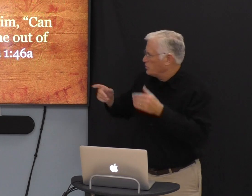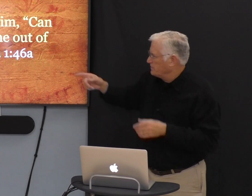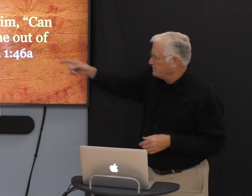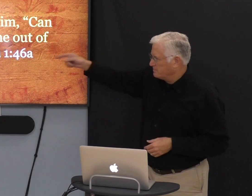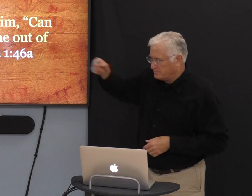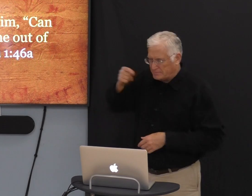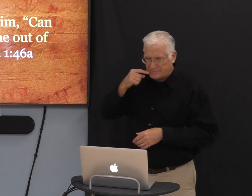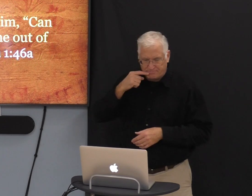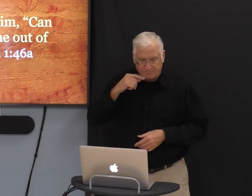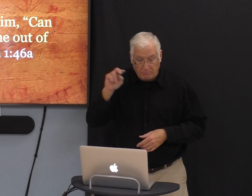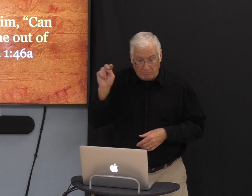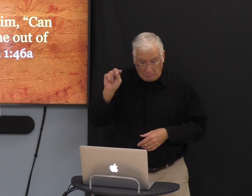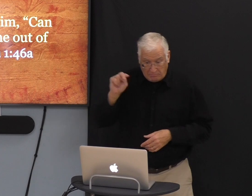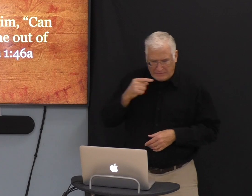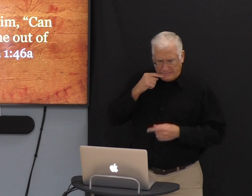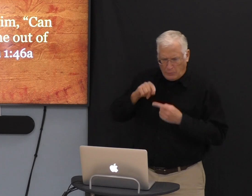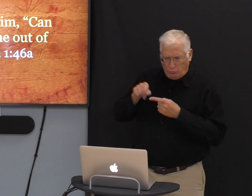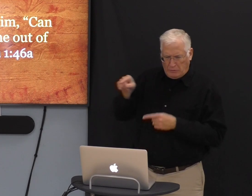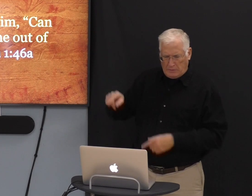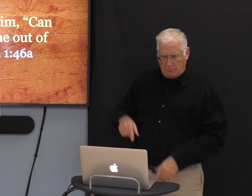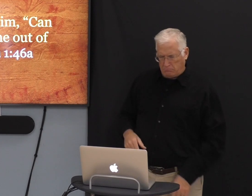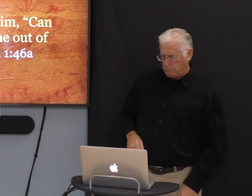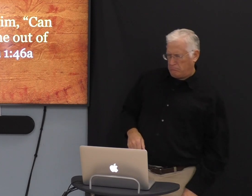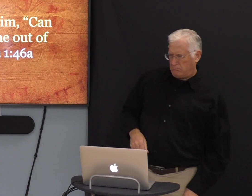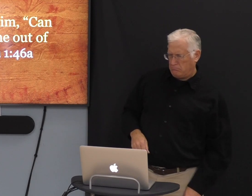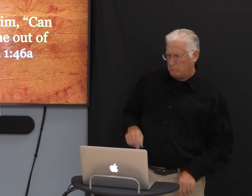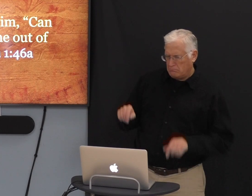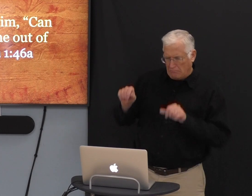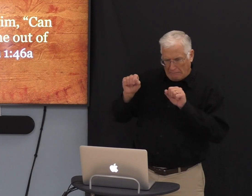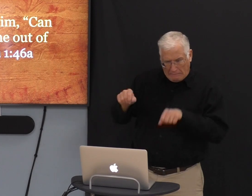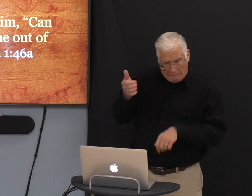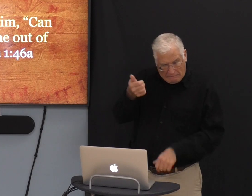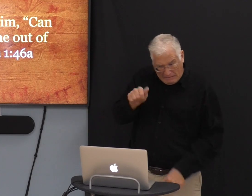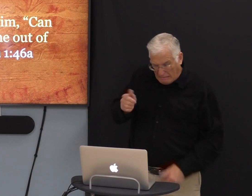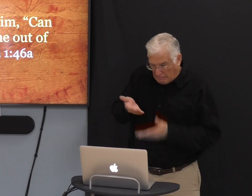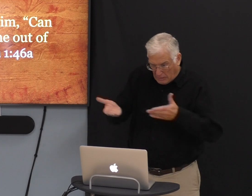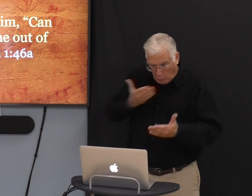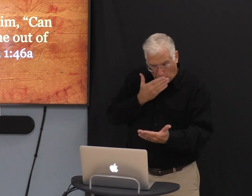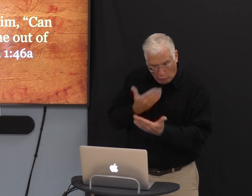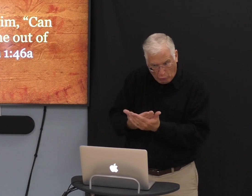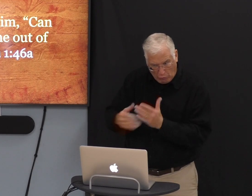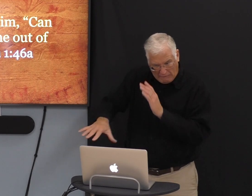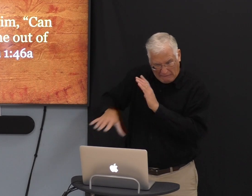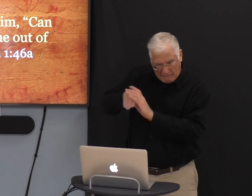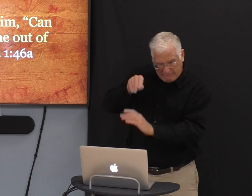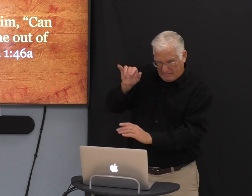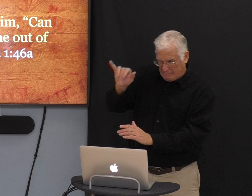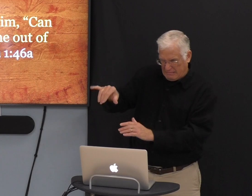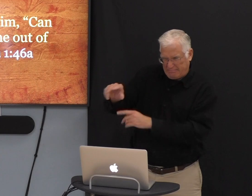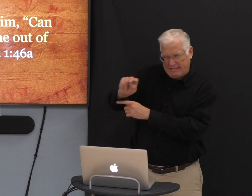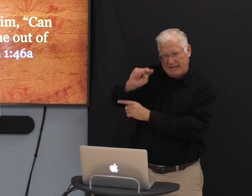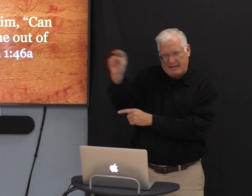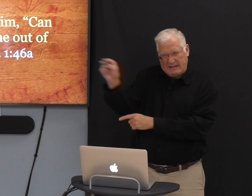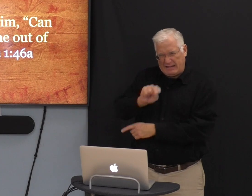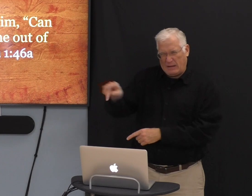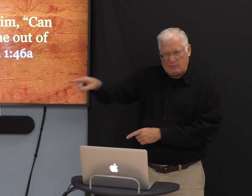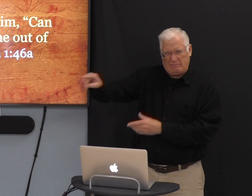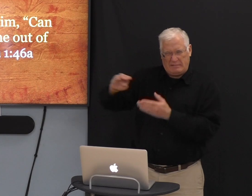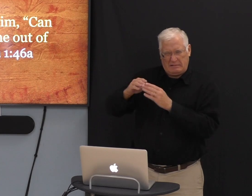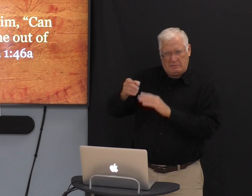Verse 46, the first part, says that Nathanael said to him, Can anything good come out of Nazareth?